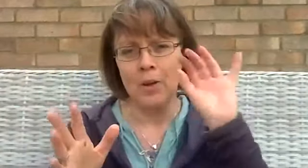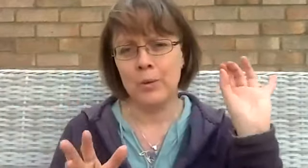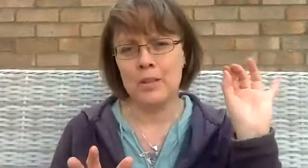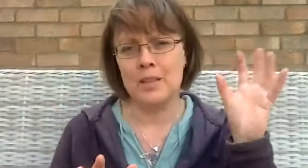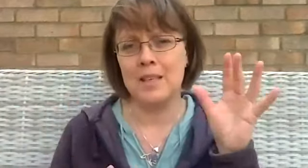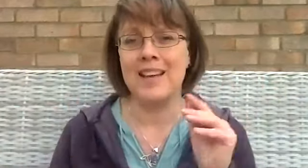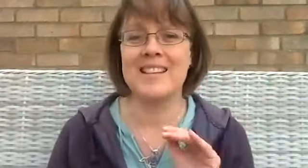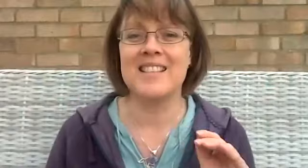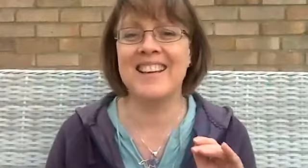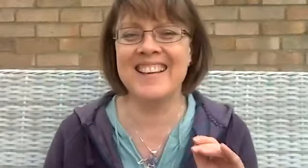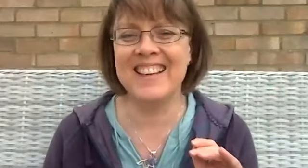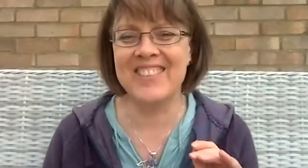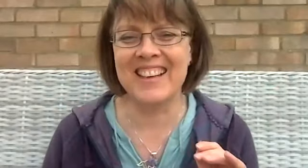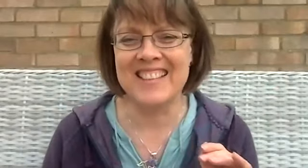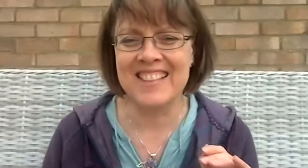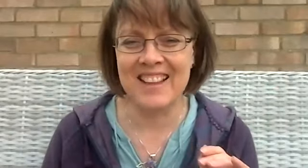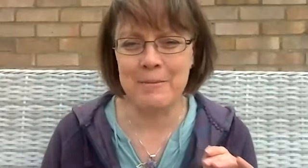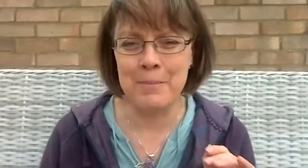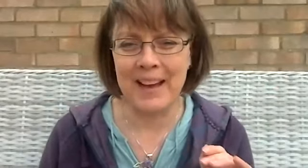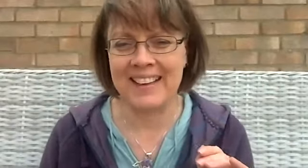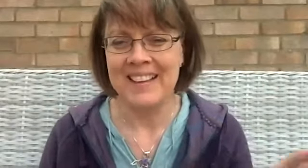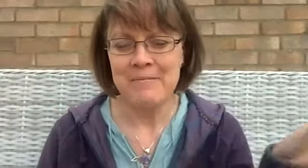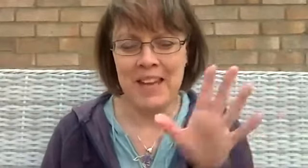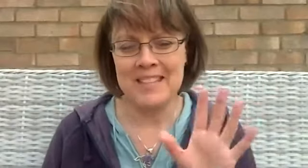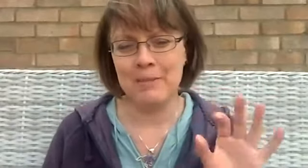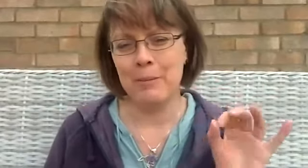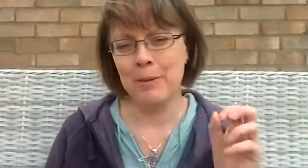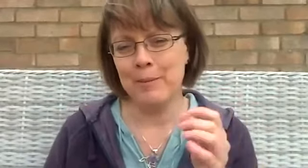I'm to that I'll be back. I'm going